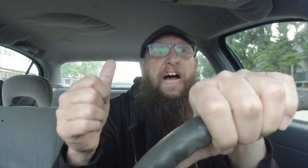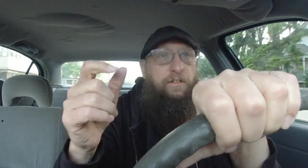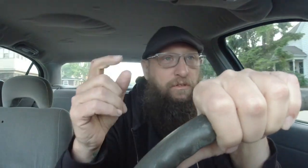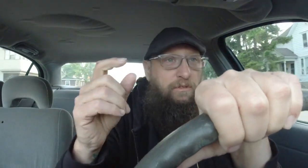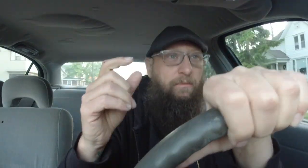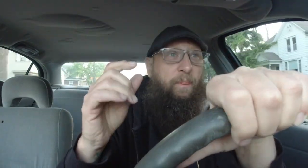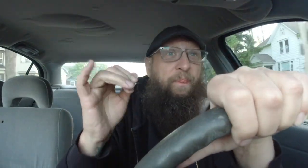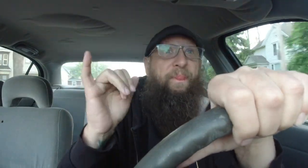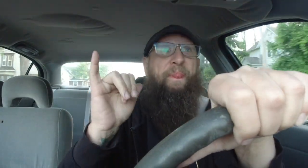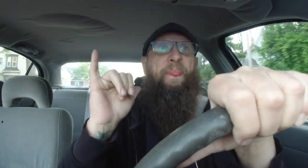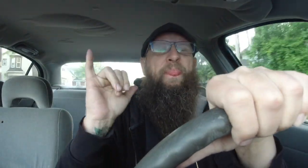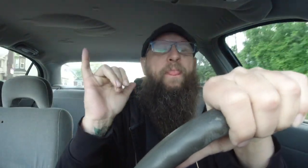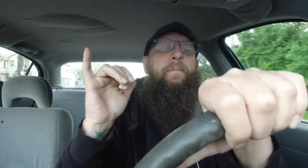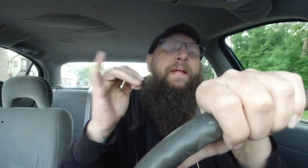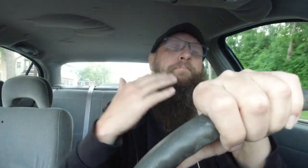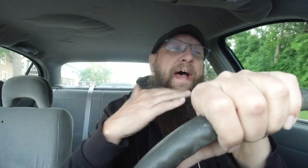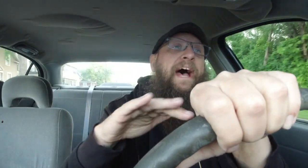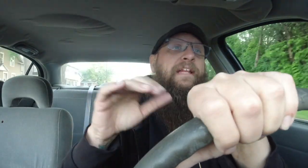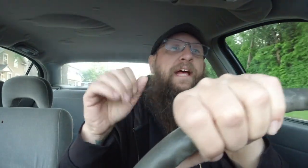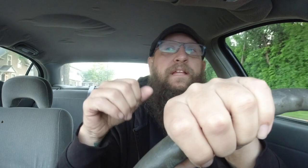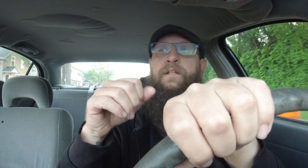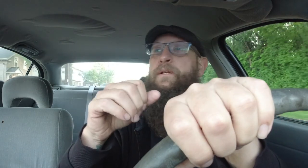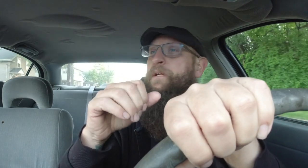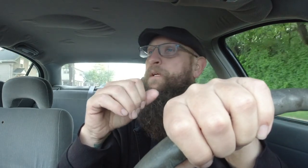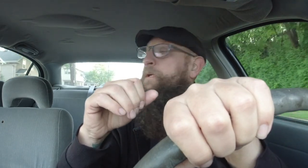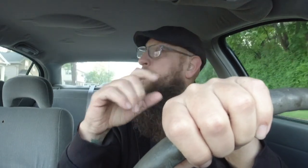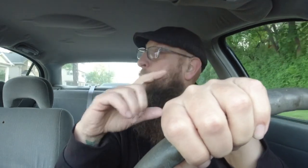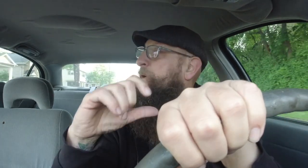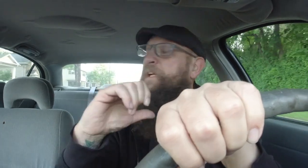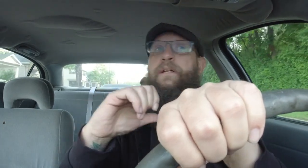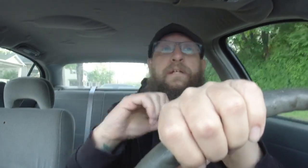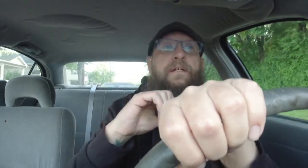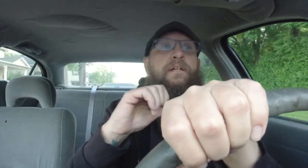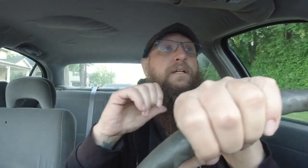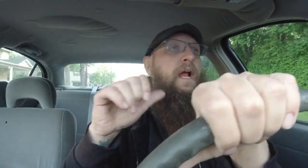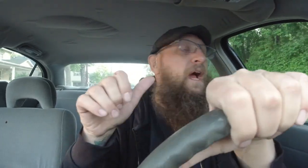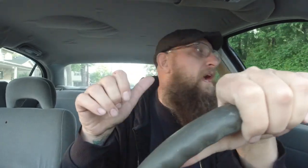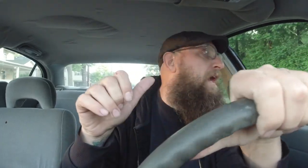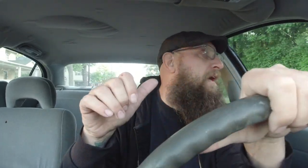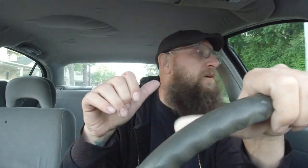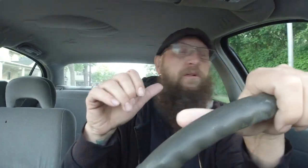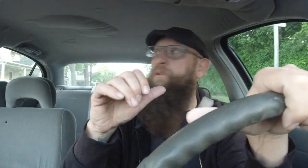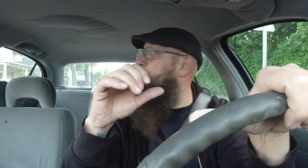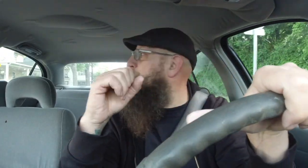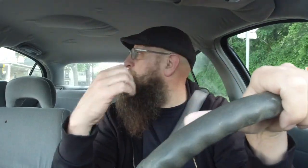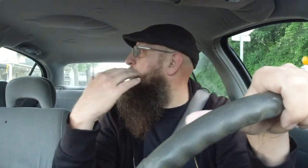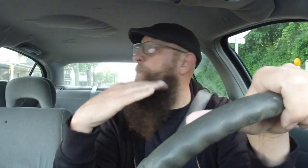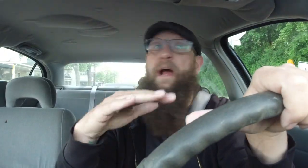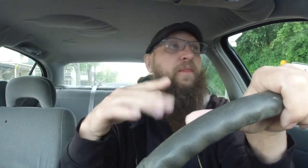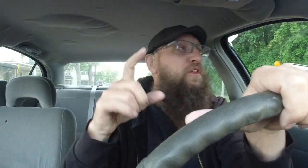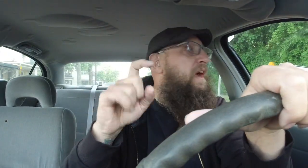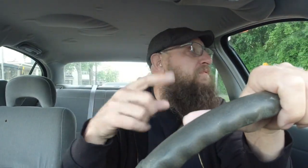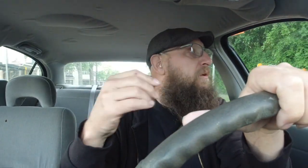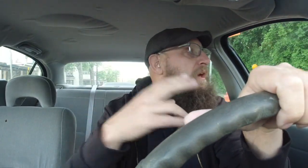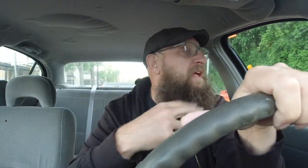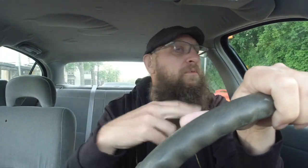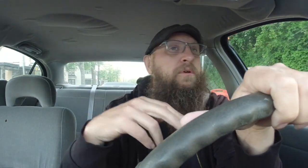i mean it's bad yet but not so bad that you have to go to the hospital